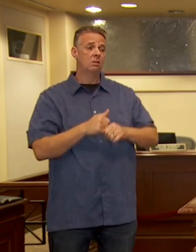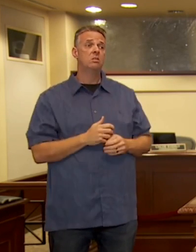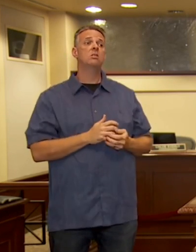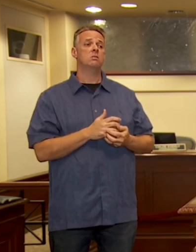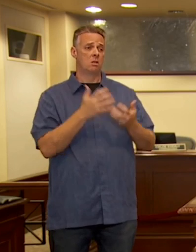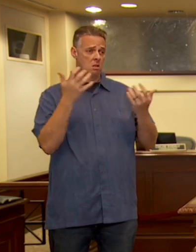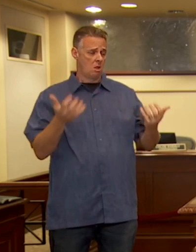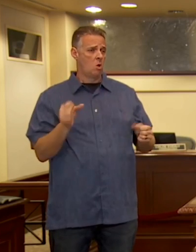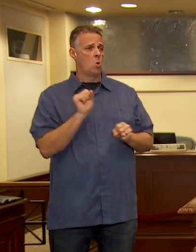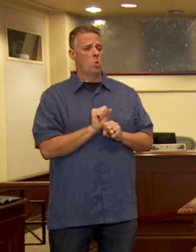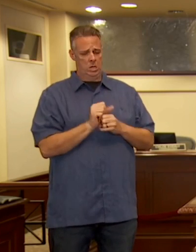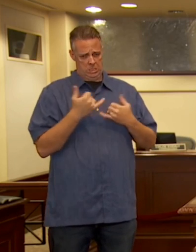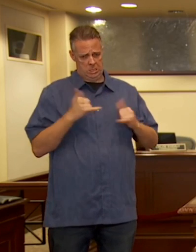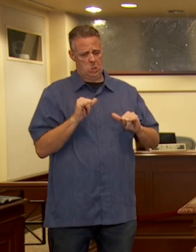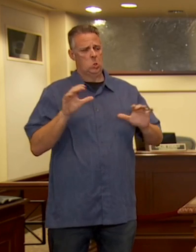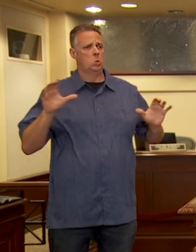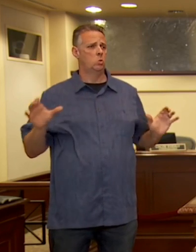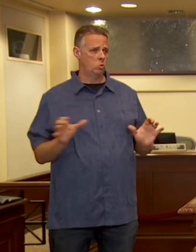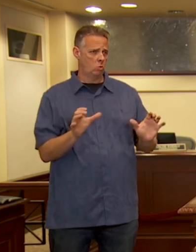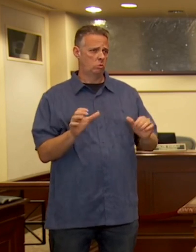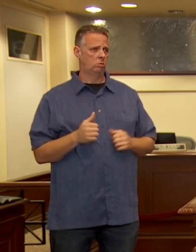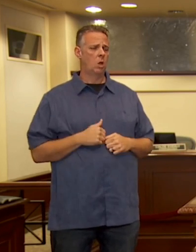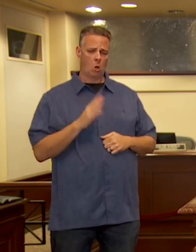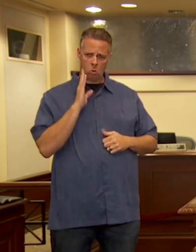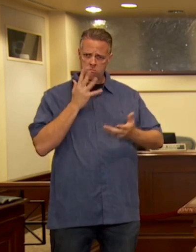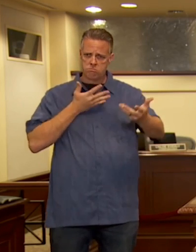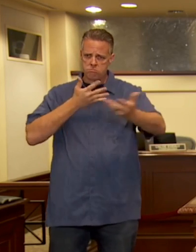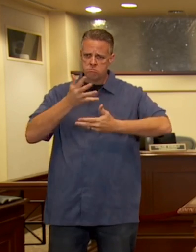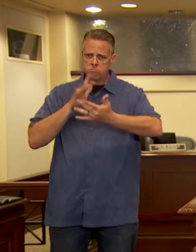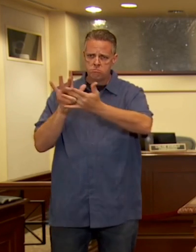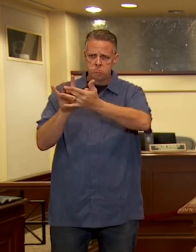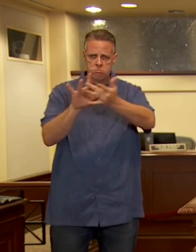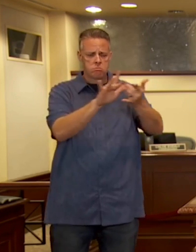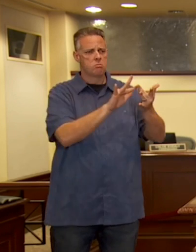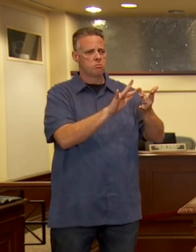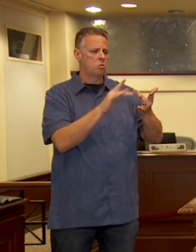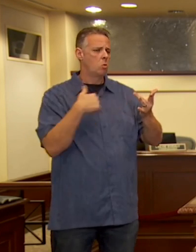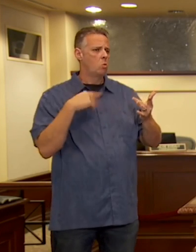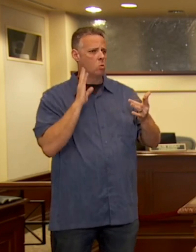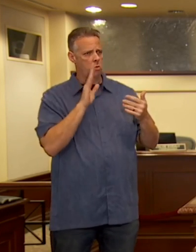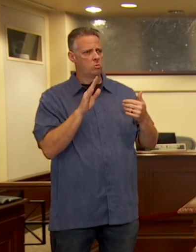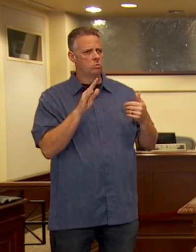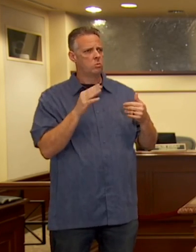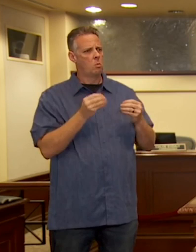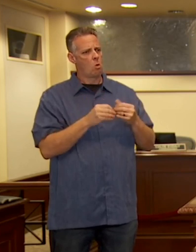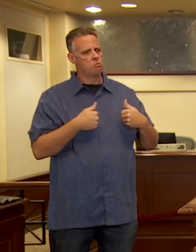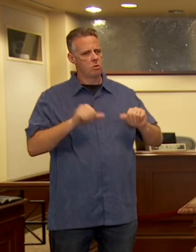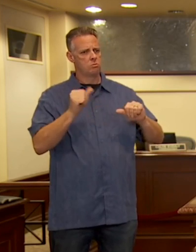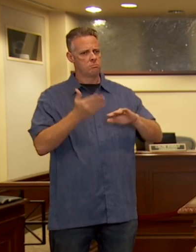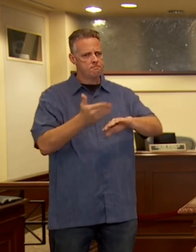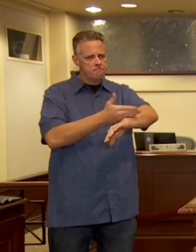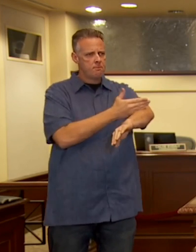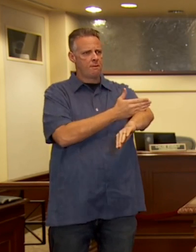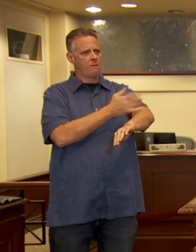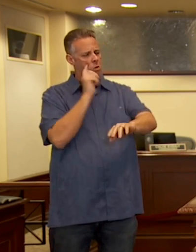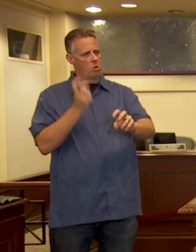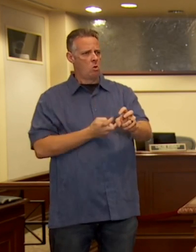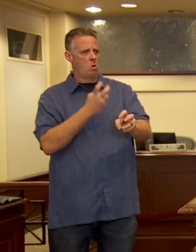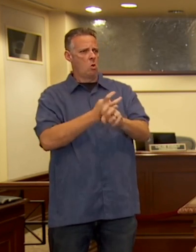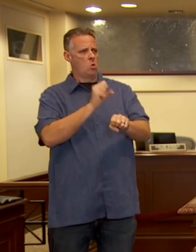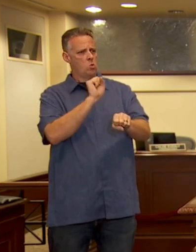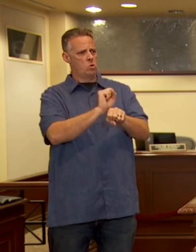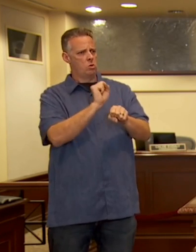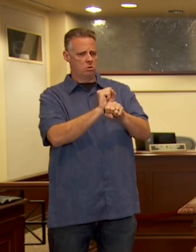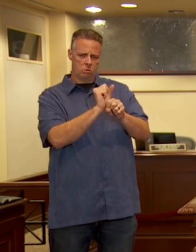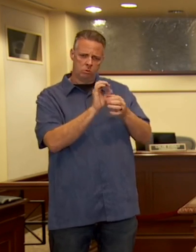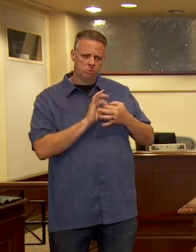intentionally engaging the public as we proceed along these, proceed to engage in that hard work together.